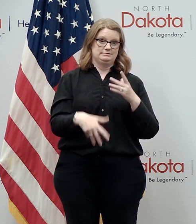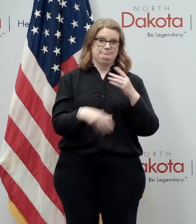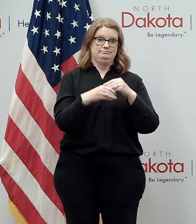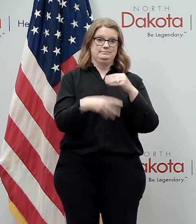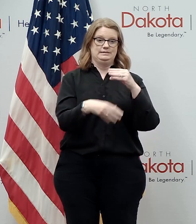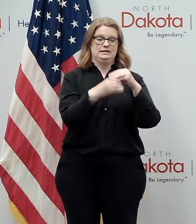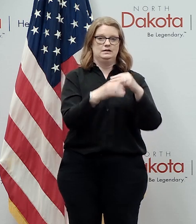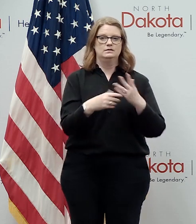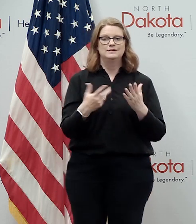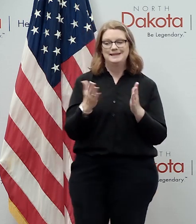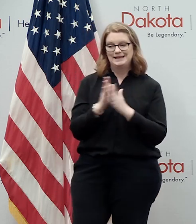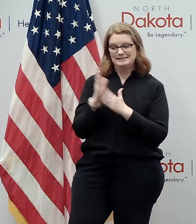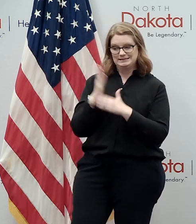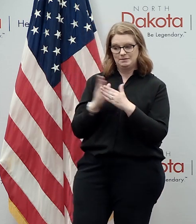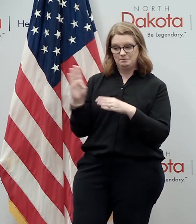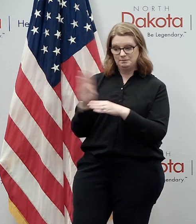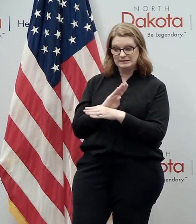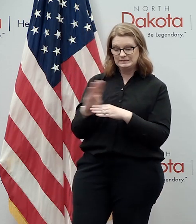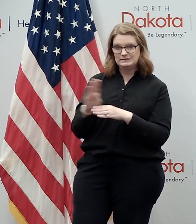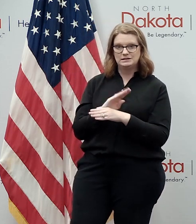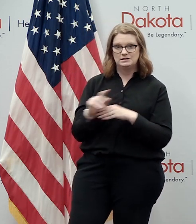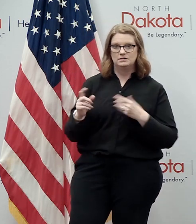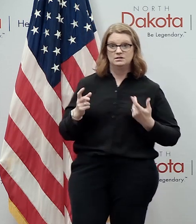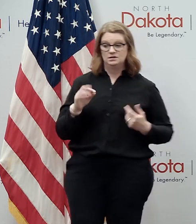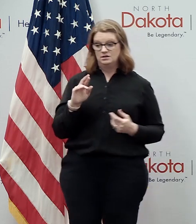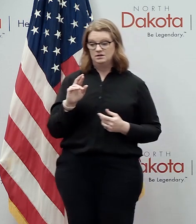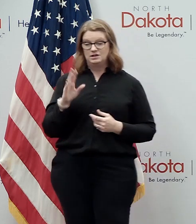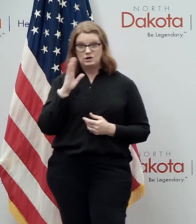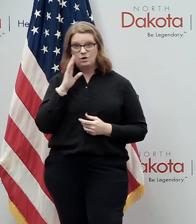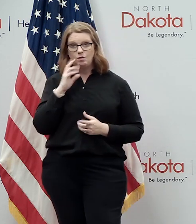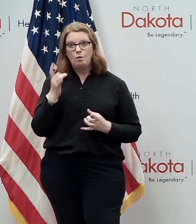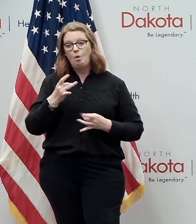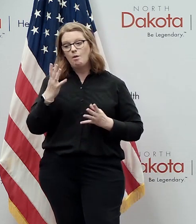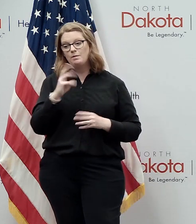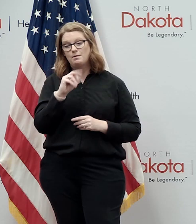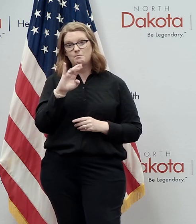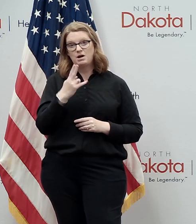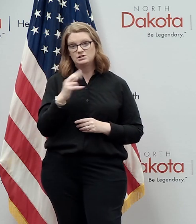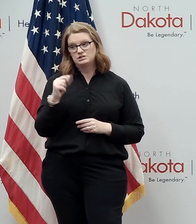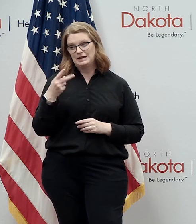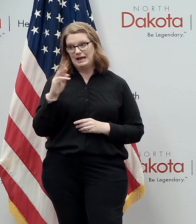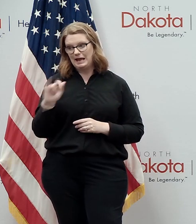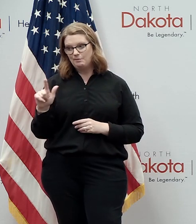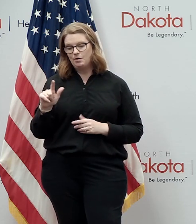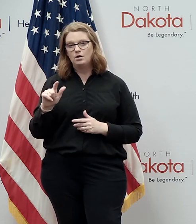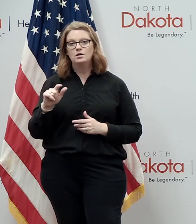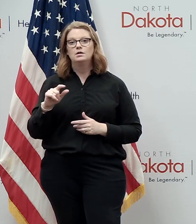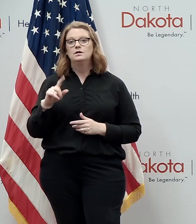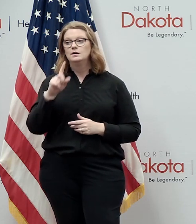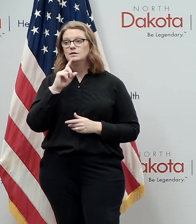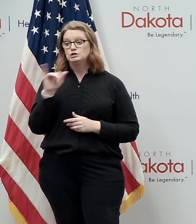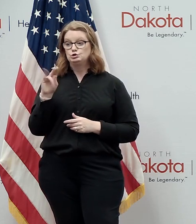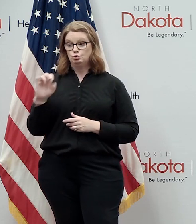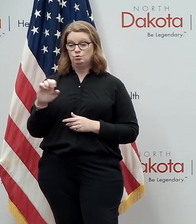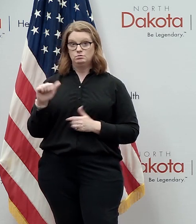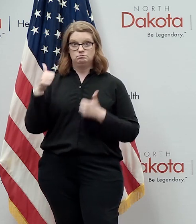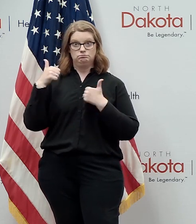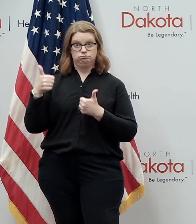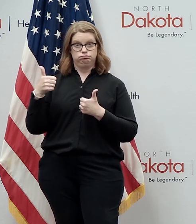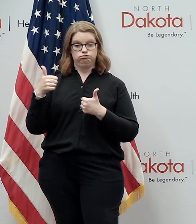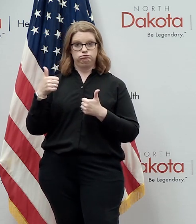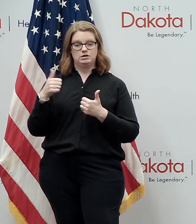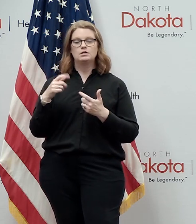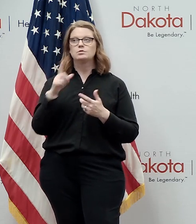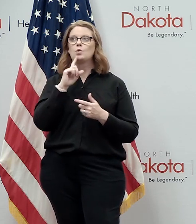some retailers that had horrible march and aprils they had super strong junes and they're having an unbelievable super